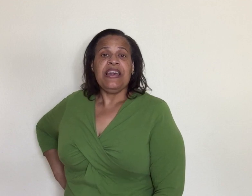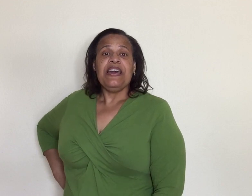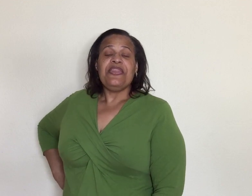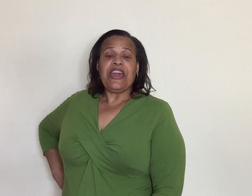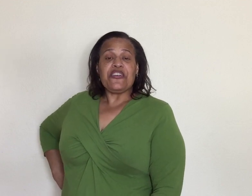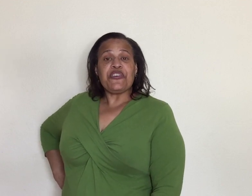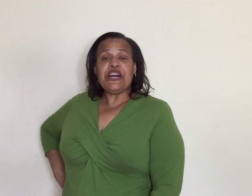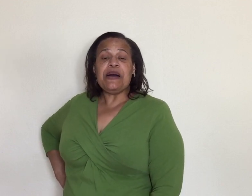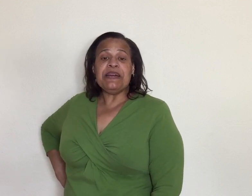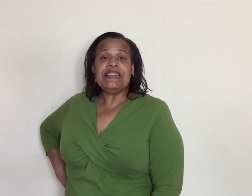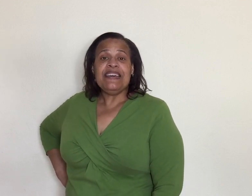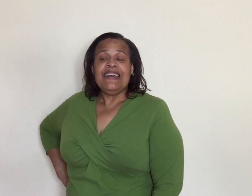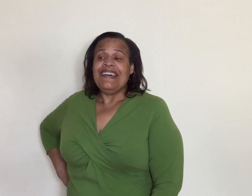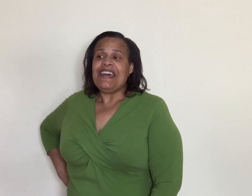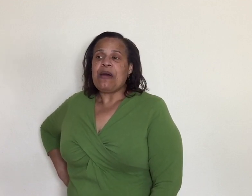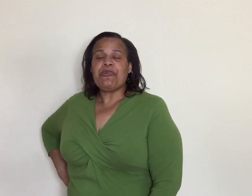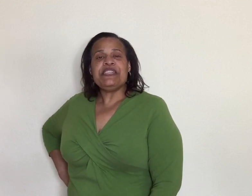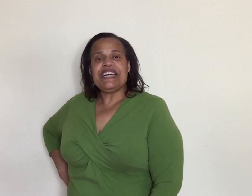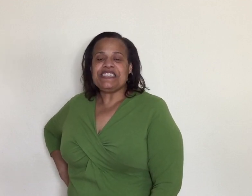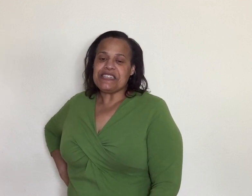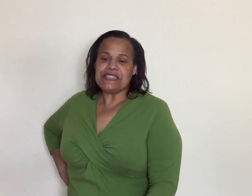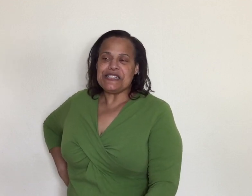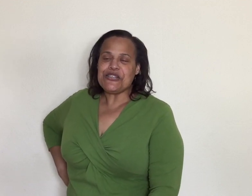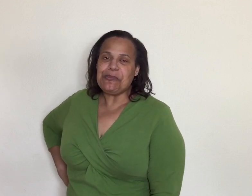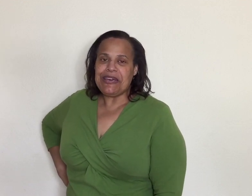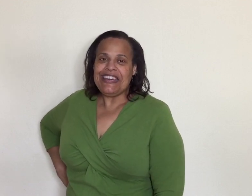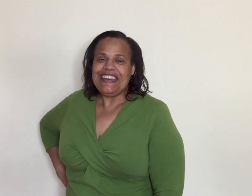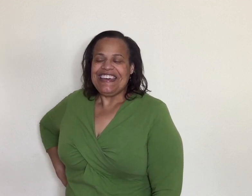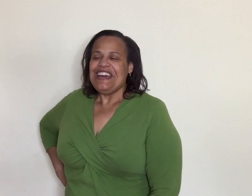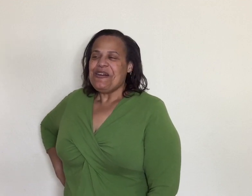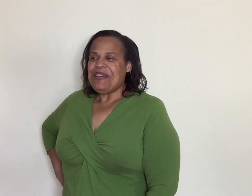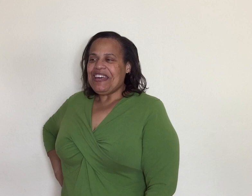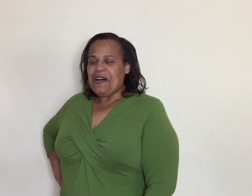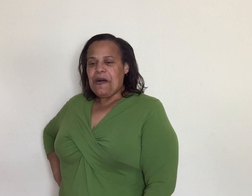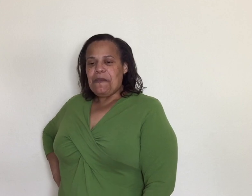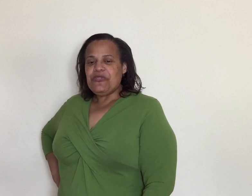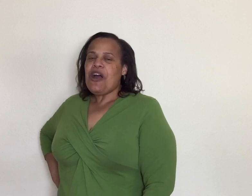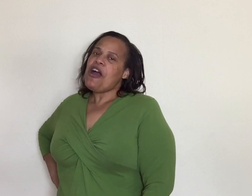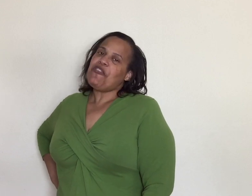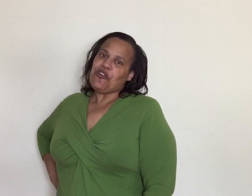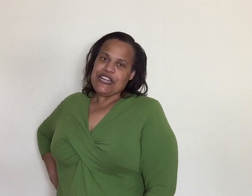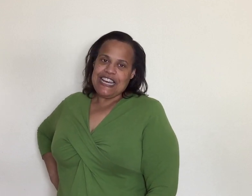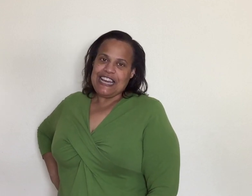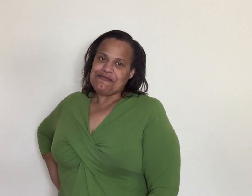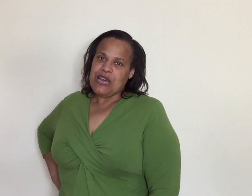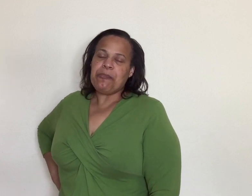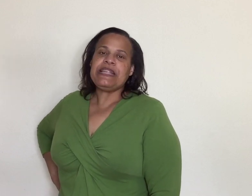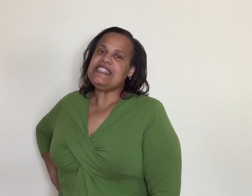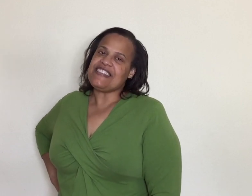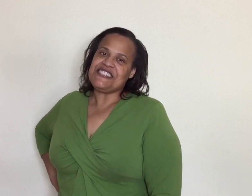thank you for coming and i appreciate you listening to me and um y'all have a great day and please stay